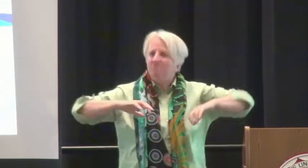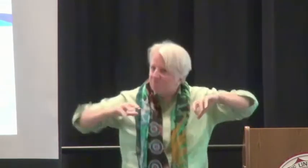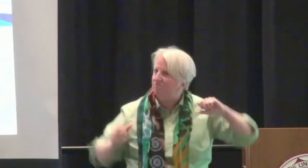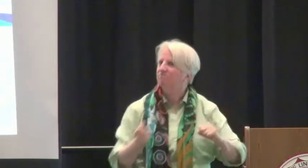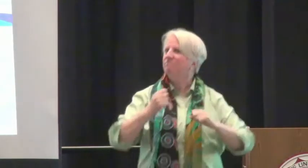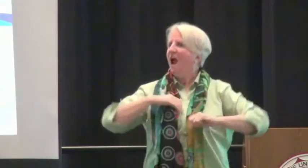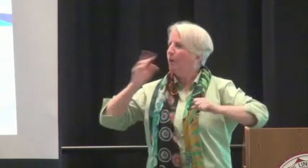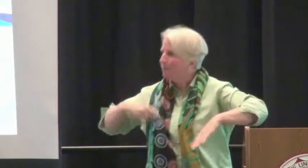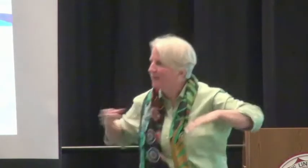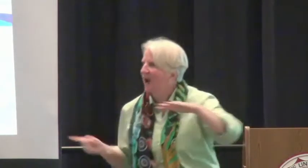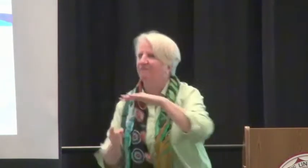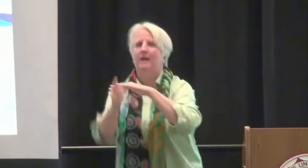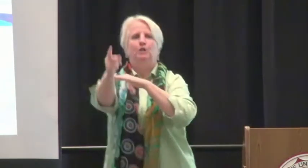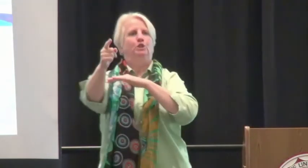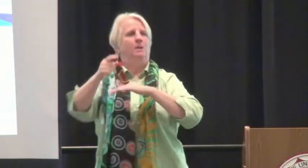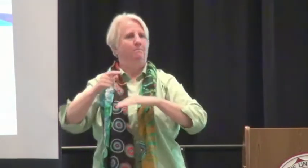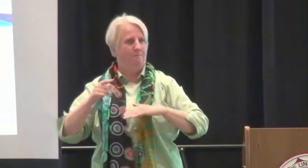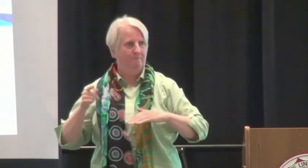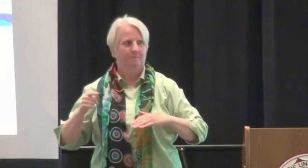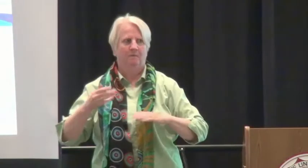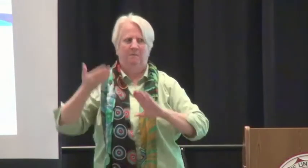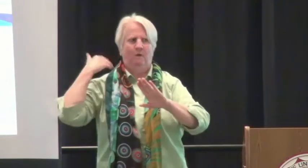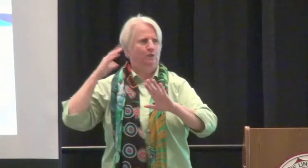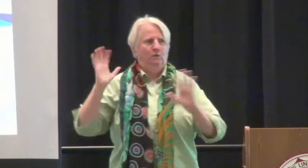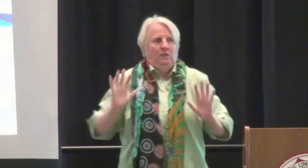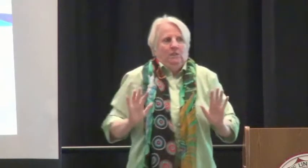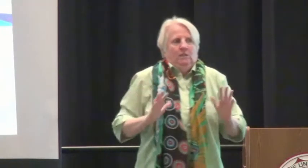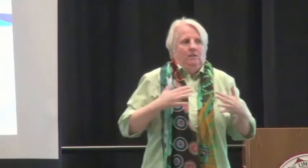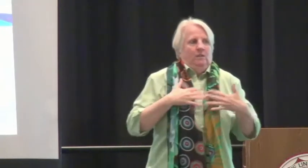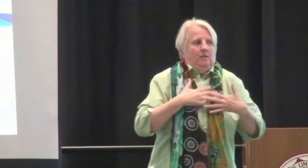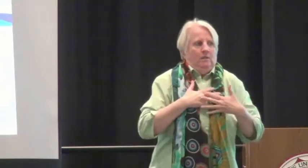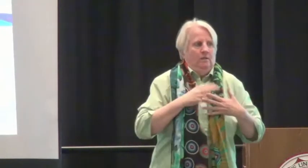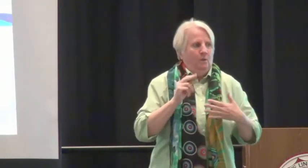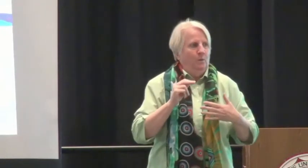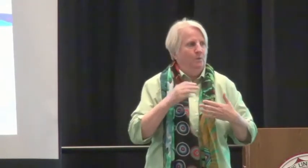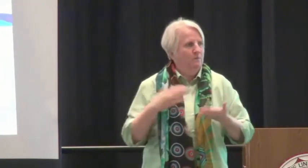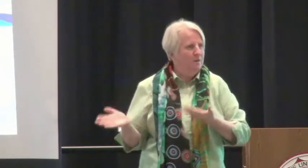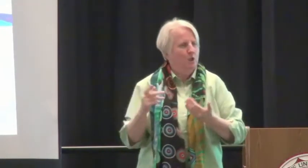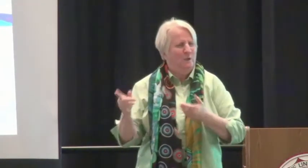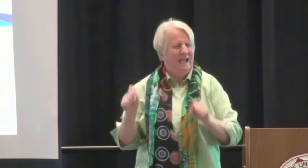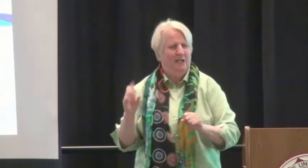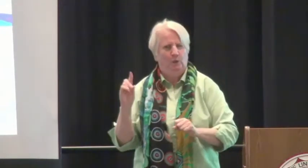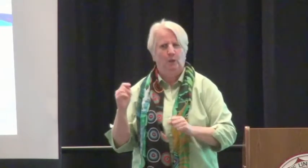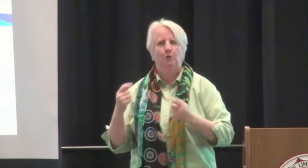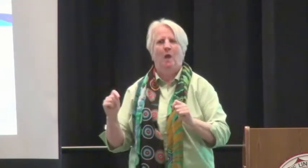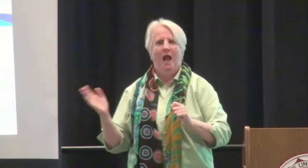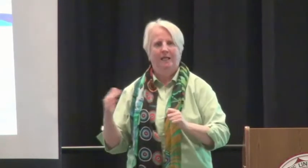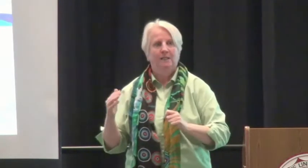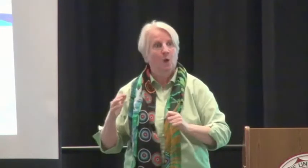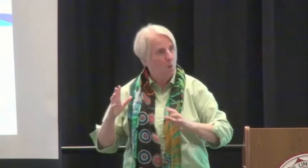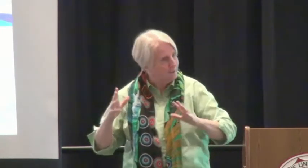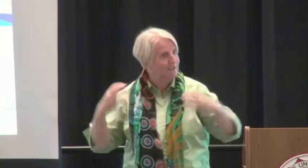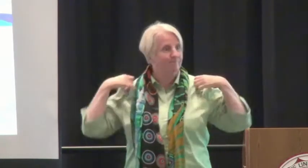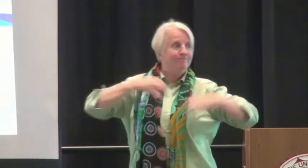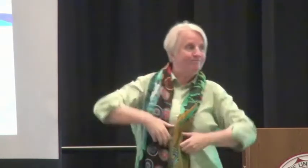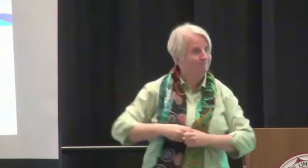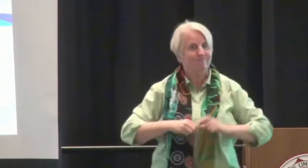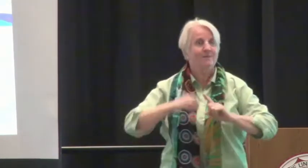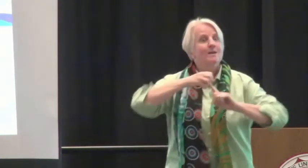type, but I certainly gave her the bravery that she needed to try on these new activities. And I kept saying, don't be afraid.